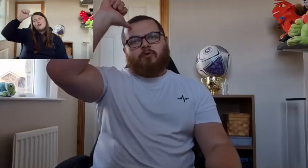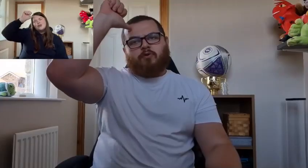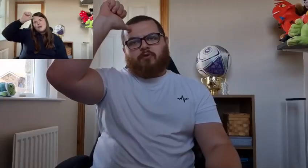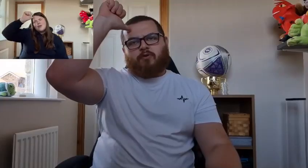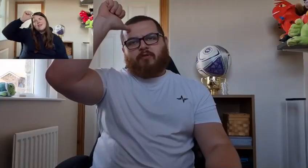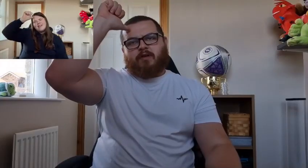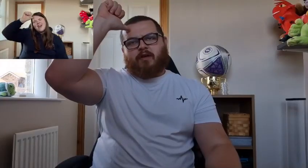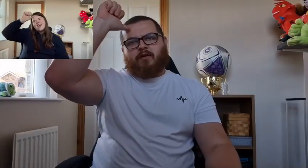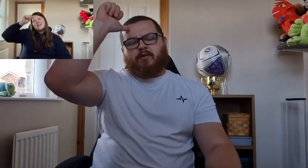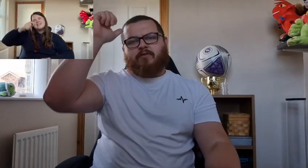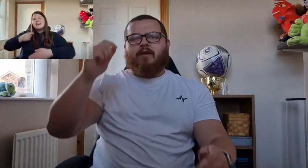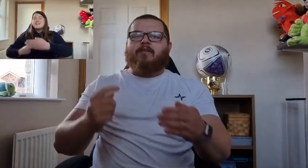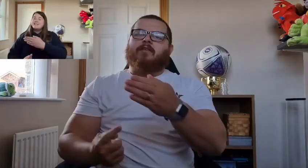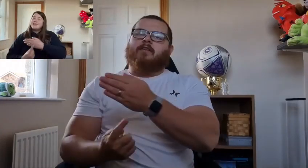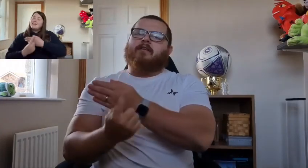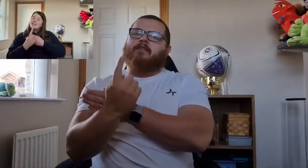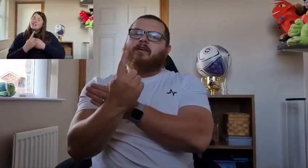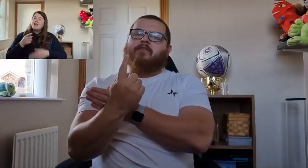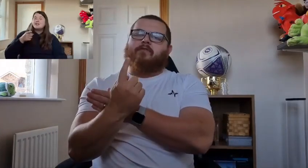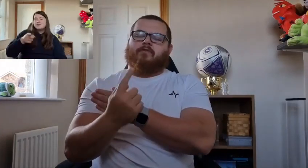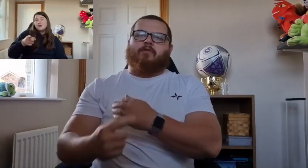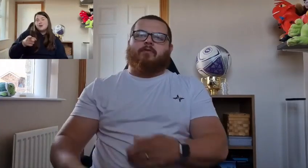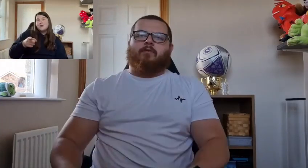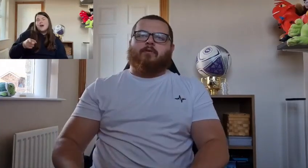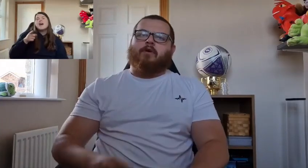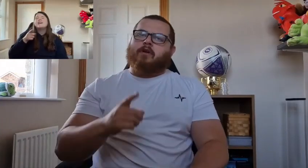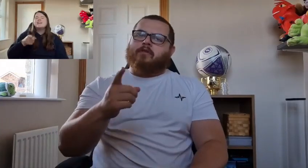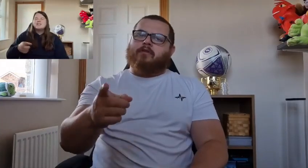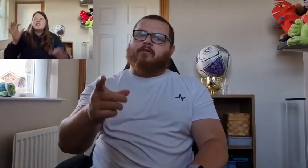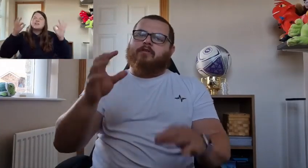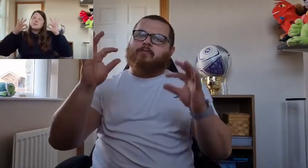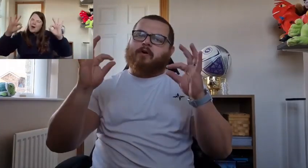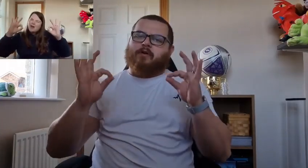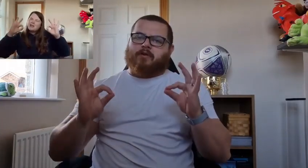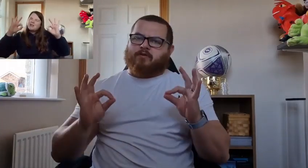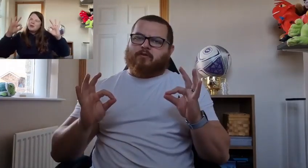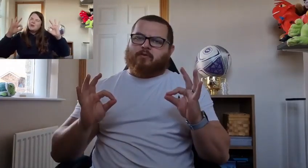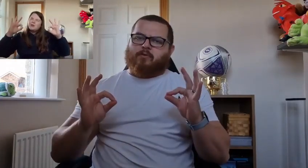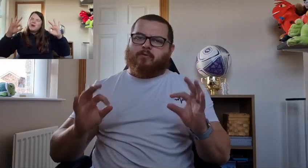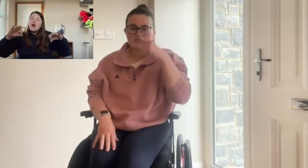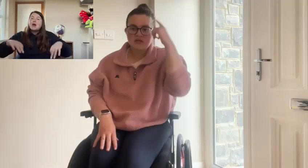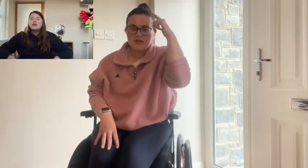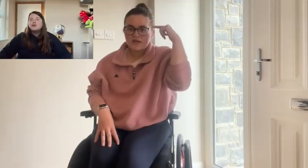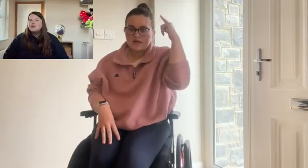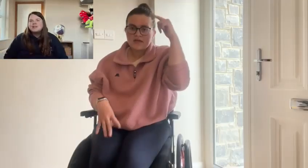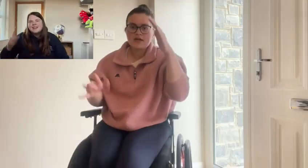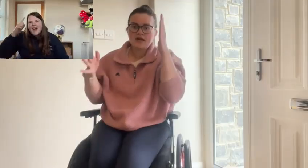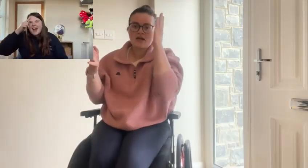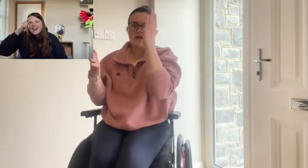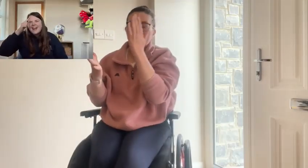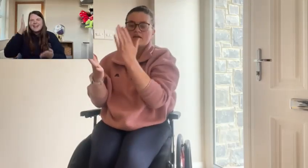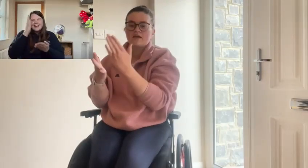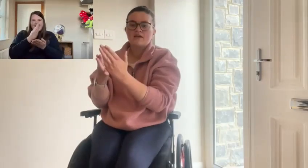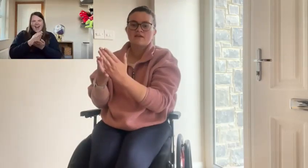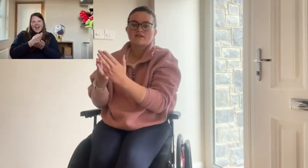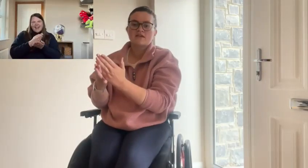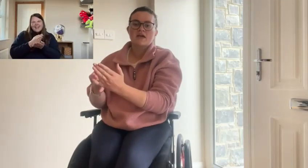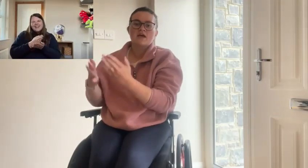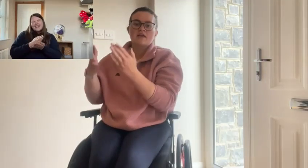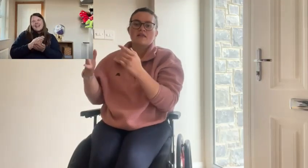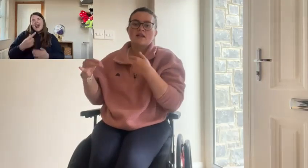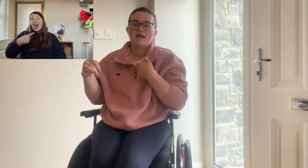Do you know that there's still a chance for you, cause there's a spark in you? You just gotta ignite